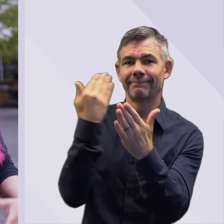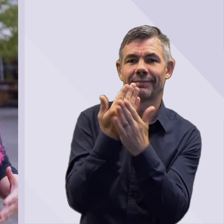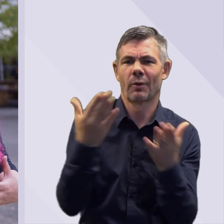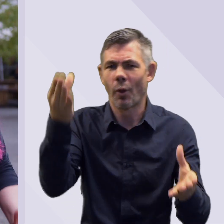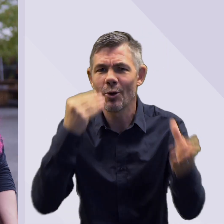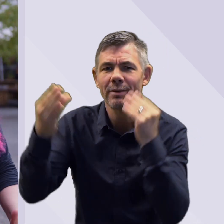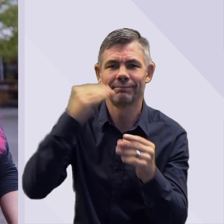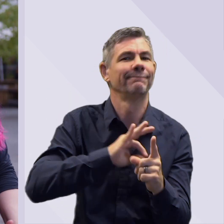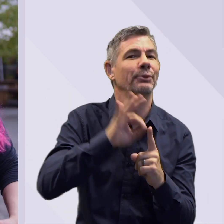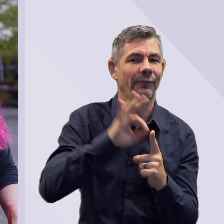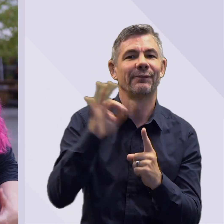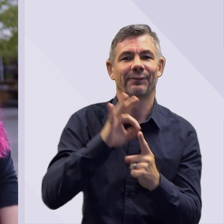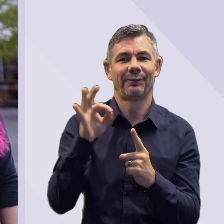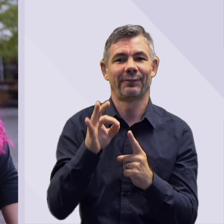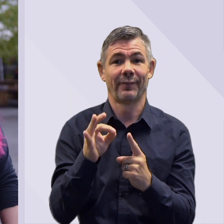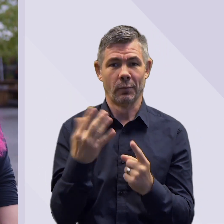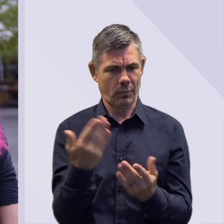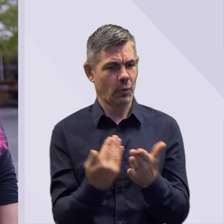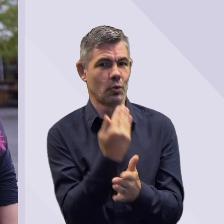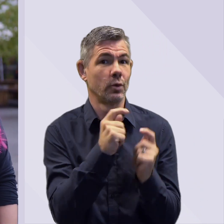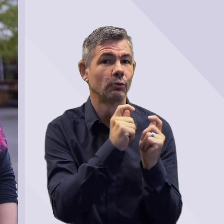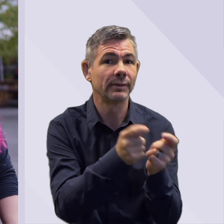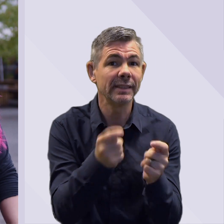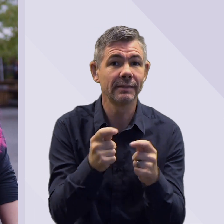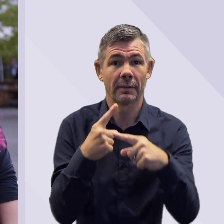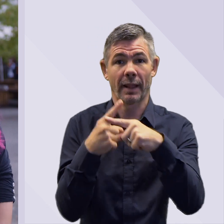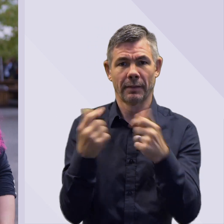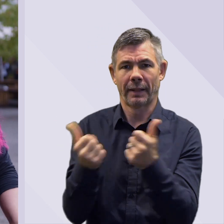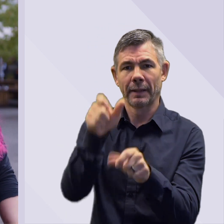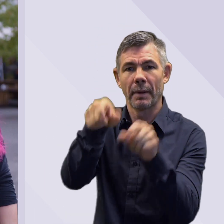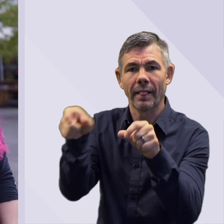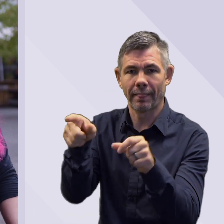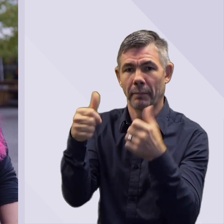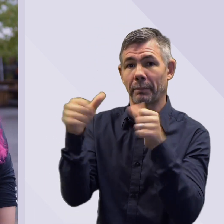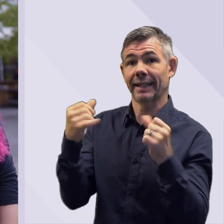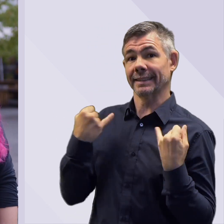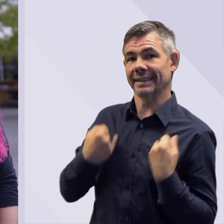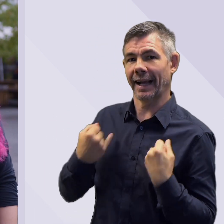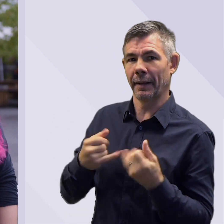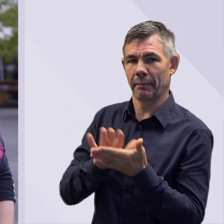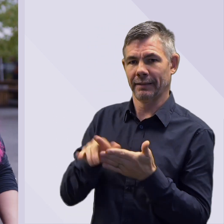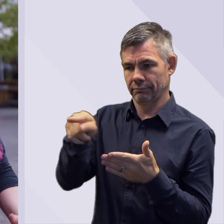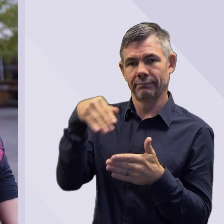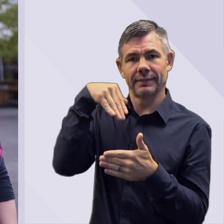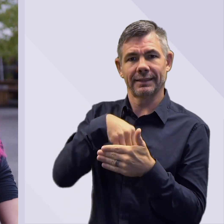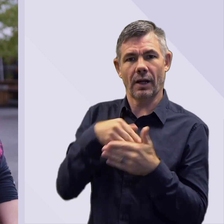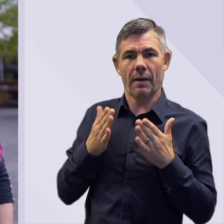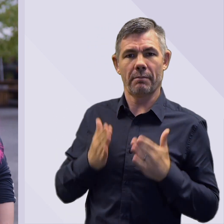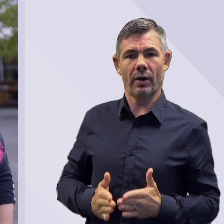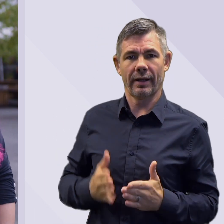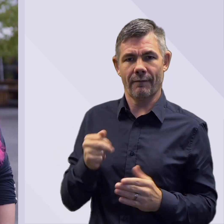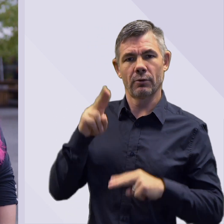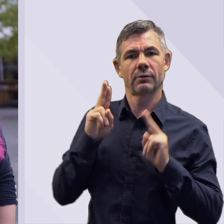So the reason Omicron appears mild is because doctors have got a lot better at treating COVID you know we now have